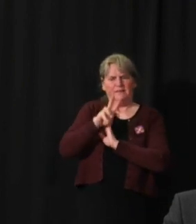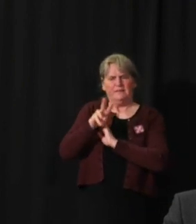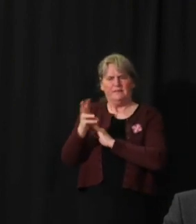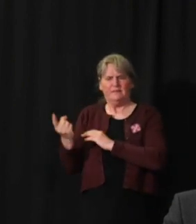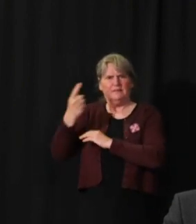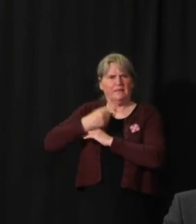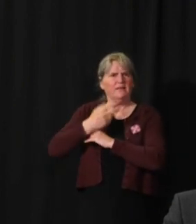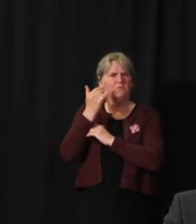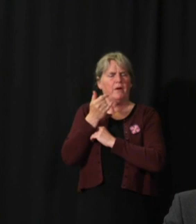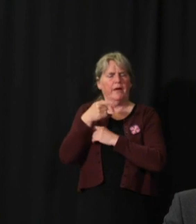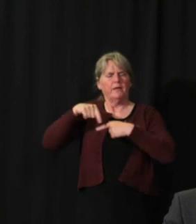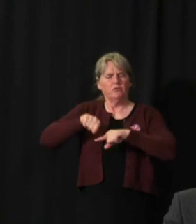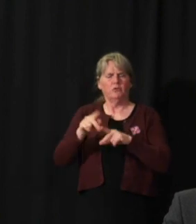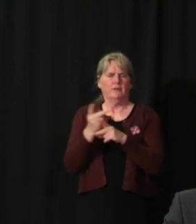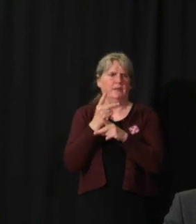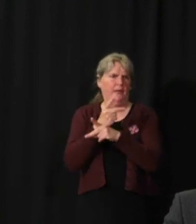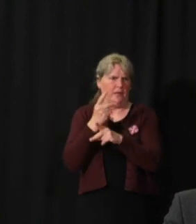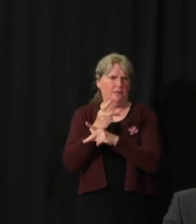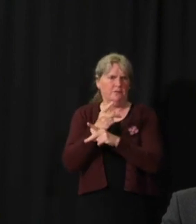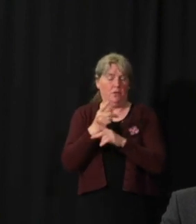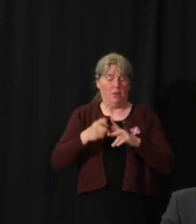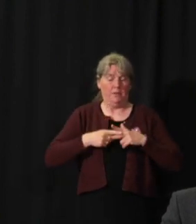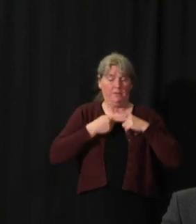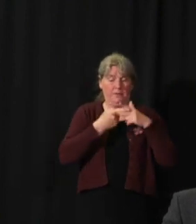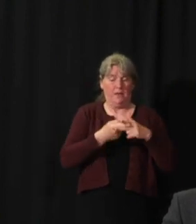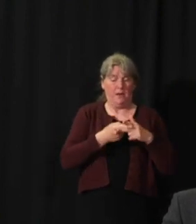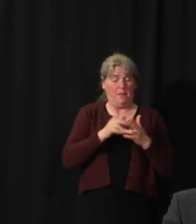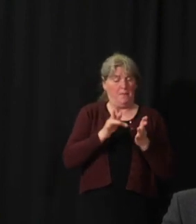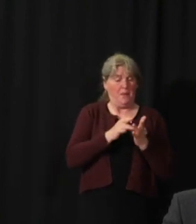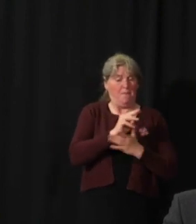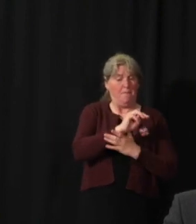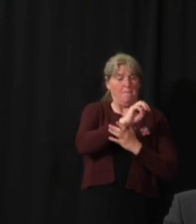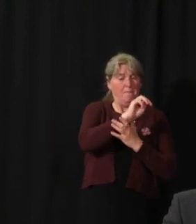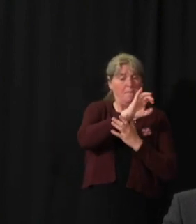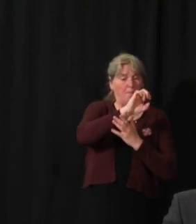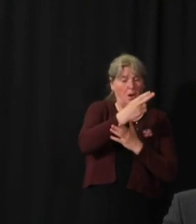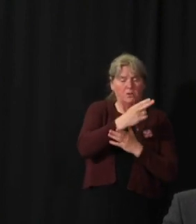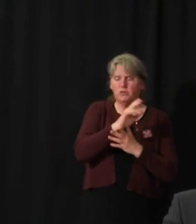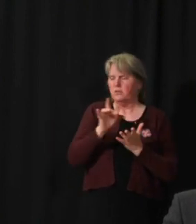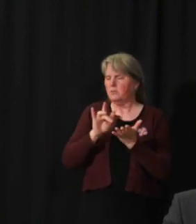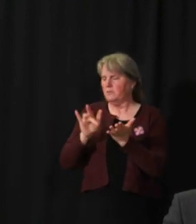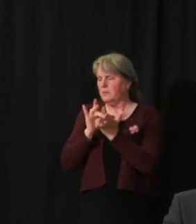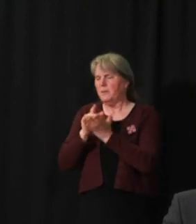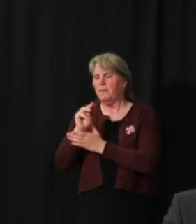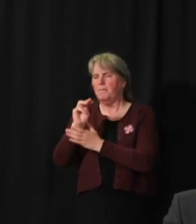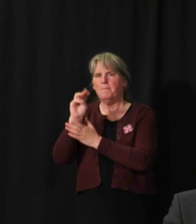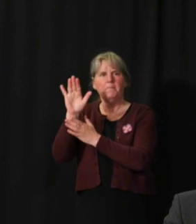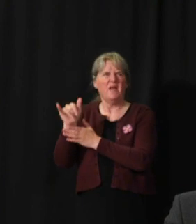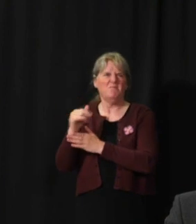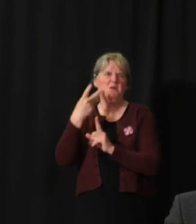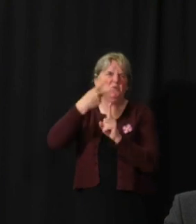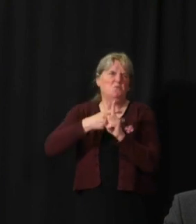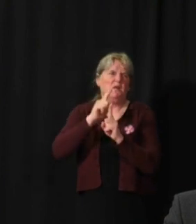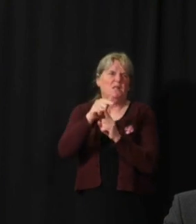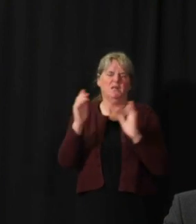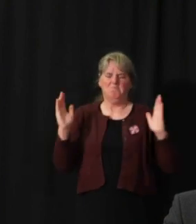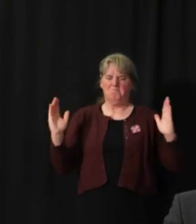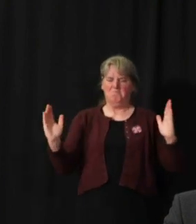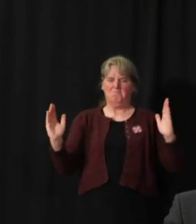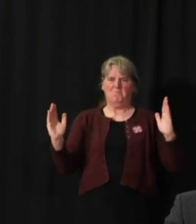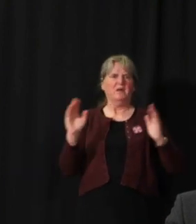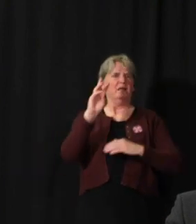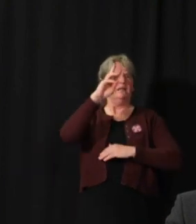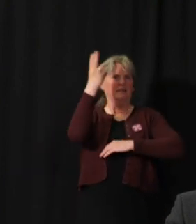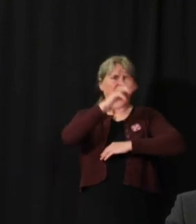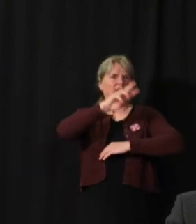when we were looking at initial infection in mid-March. How would that look in mid-May? Or approximately two months later. So that would